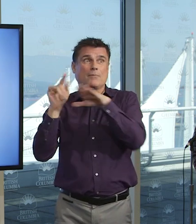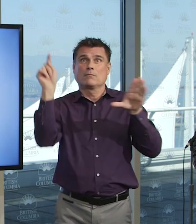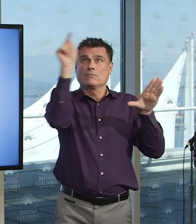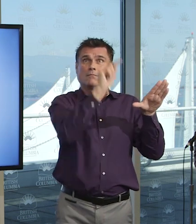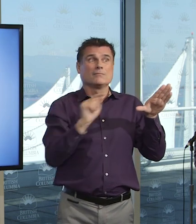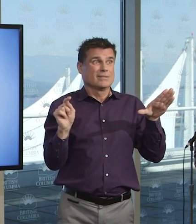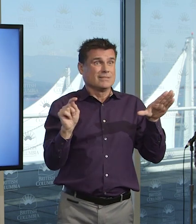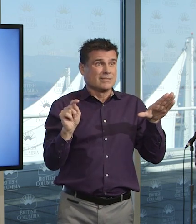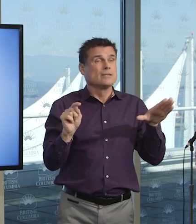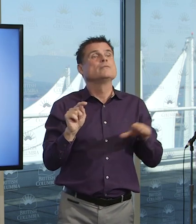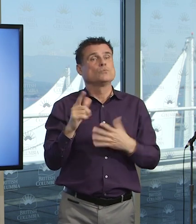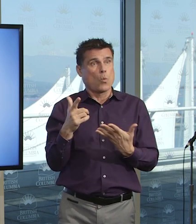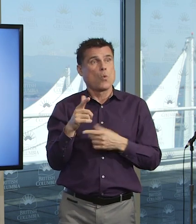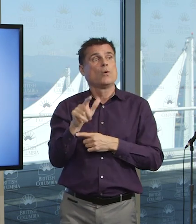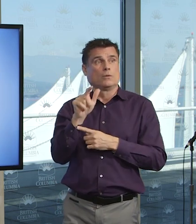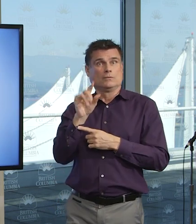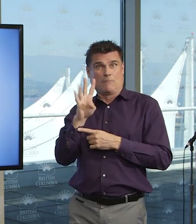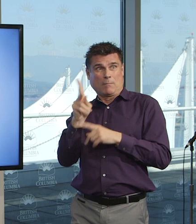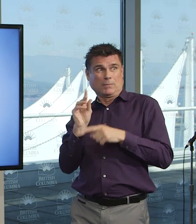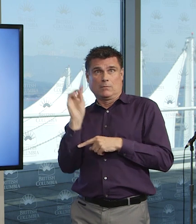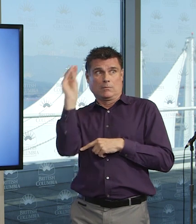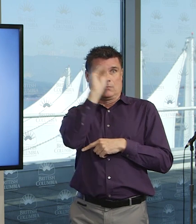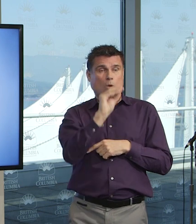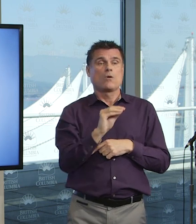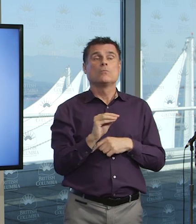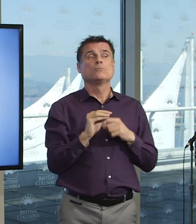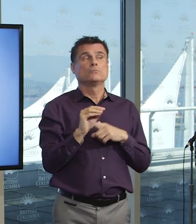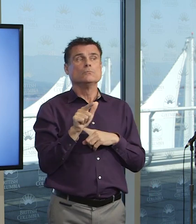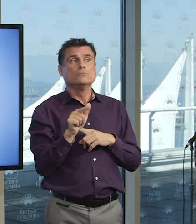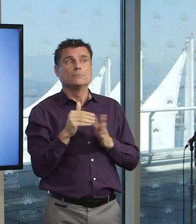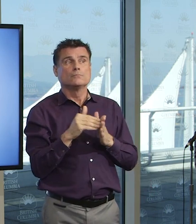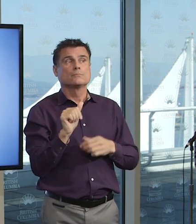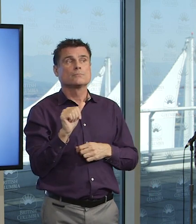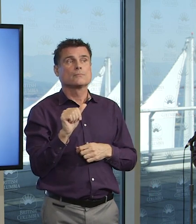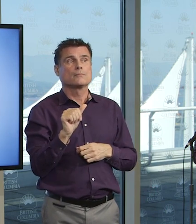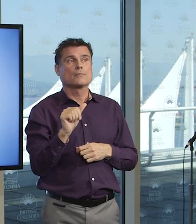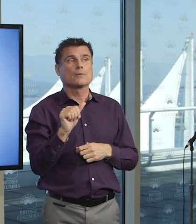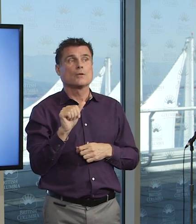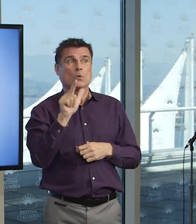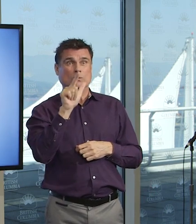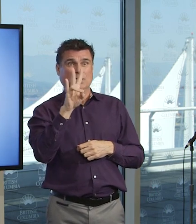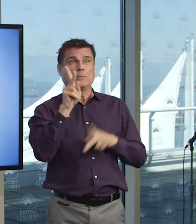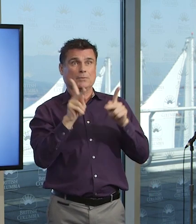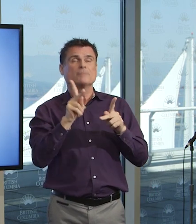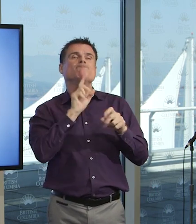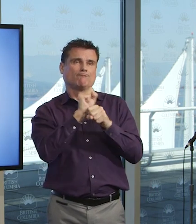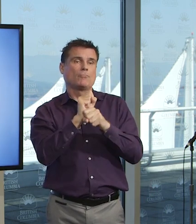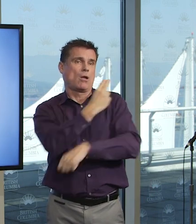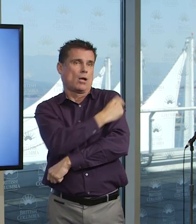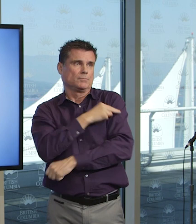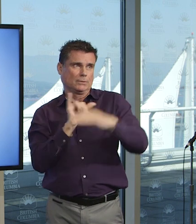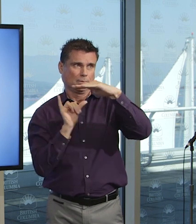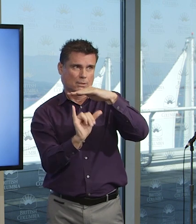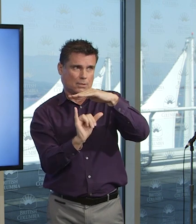since we last reported. And we also, as Dr. Henry has said, are reporting an additional death today associated with the Lynn